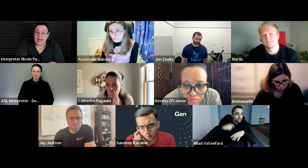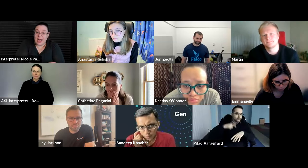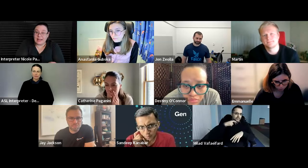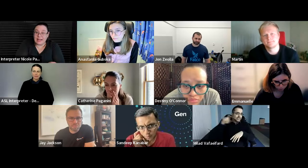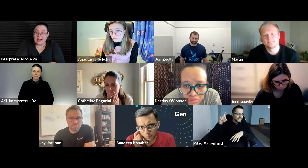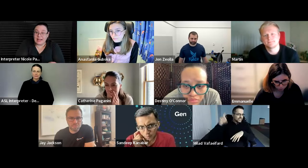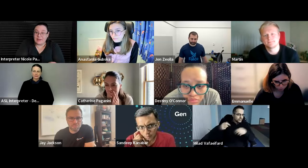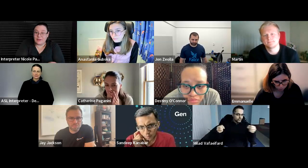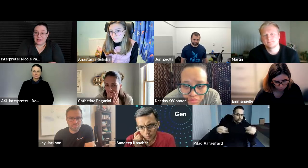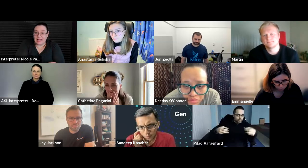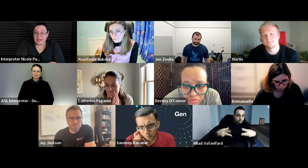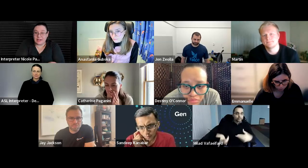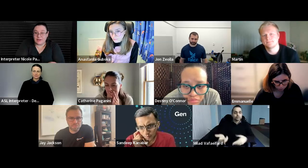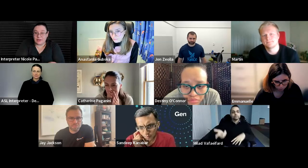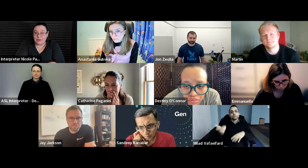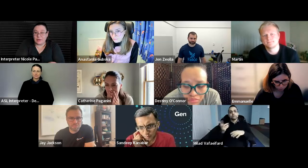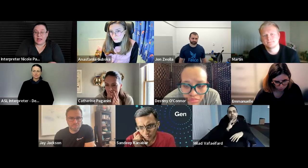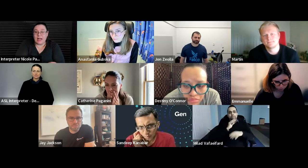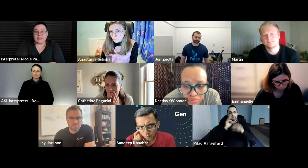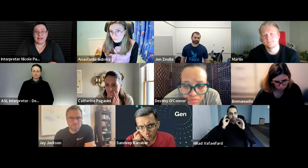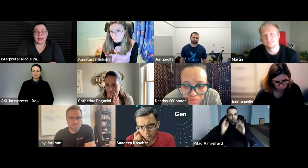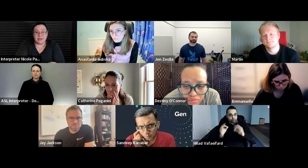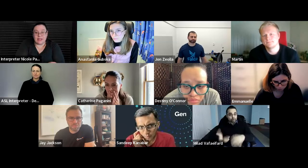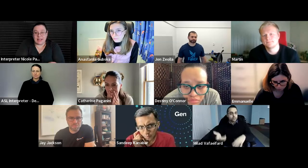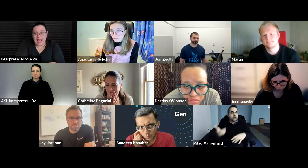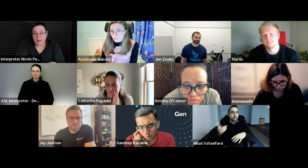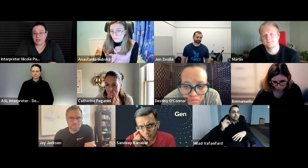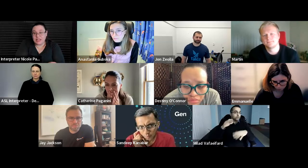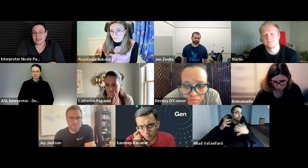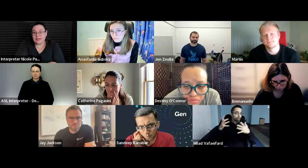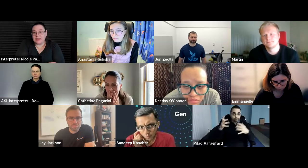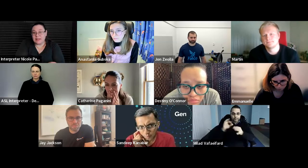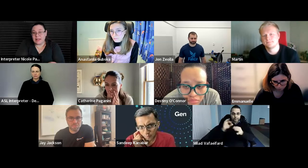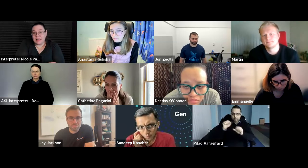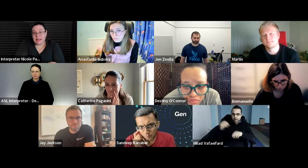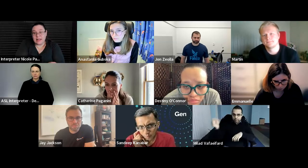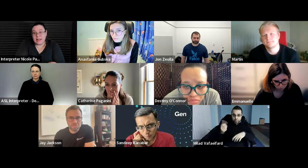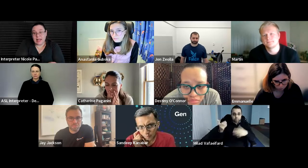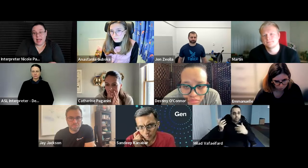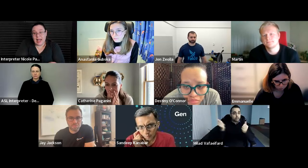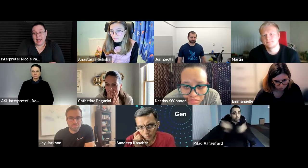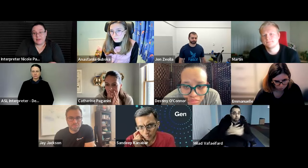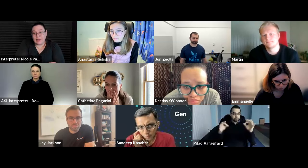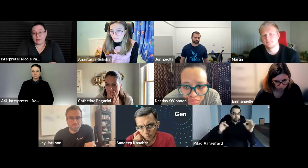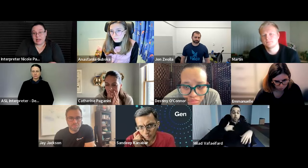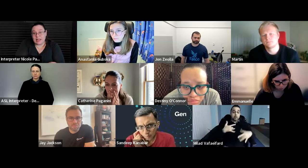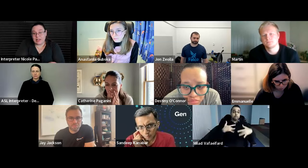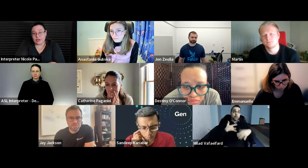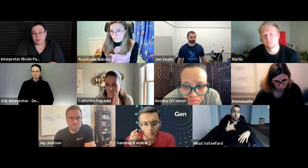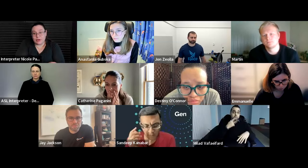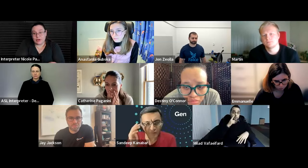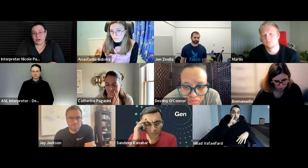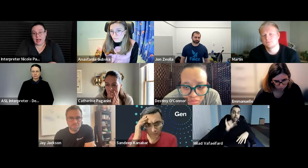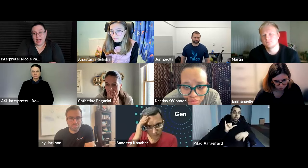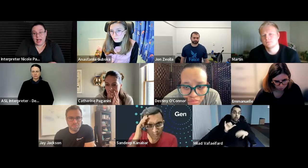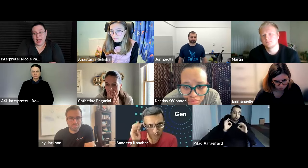and then for the last interview i said i do need captions and if we can bring